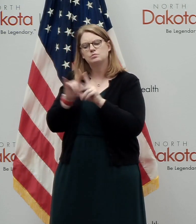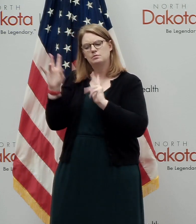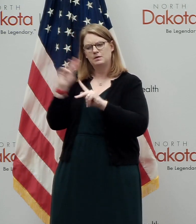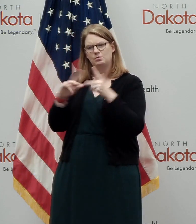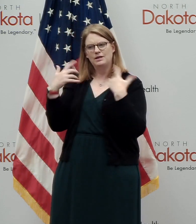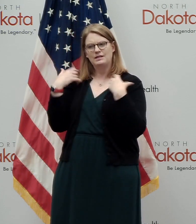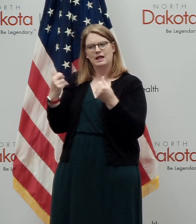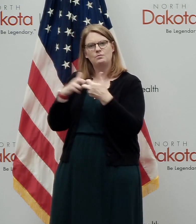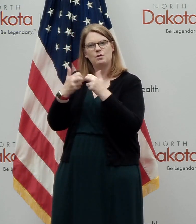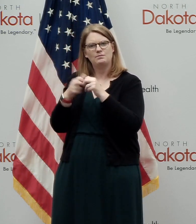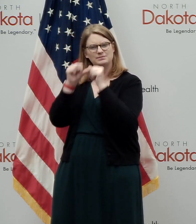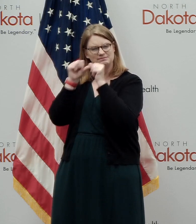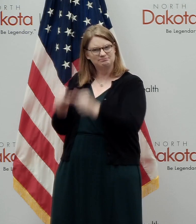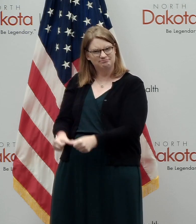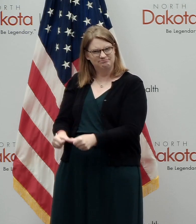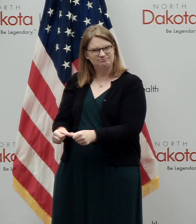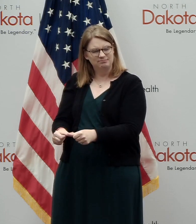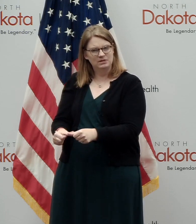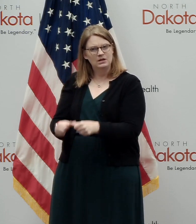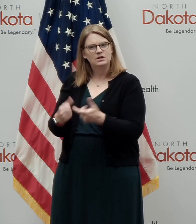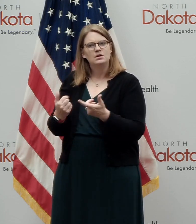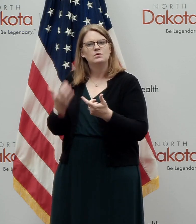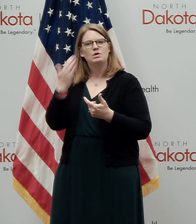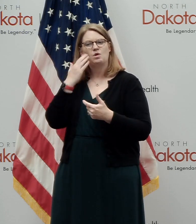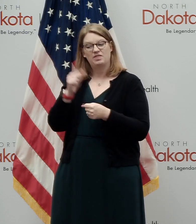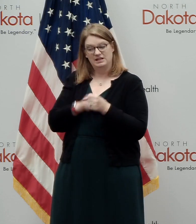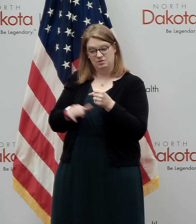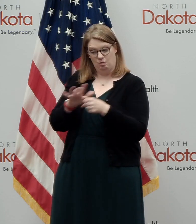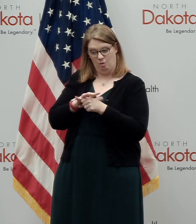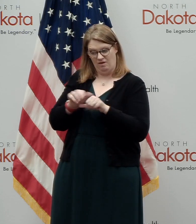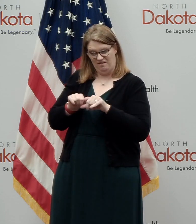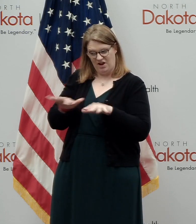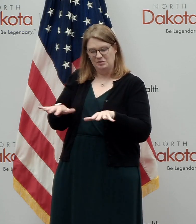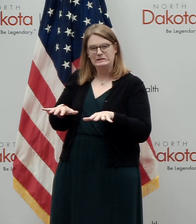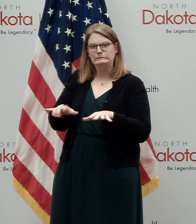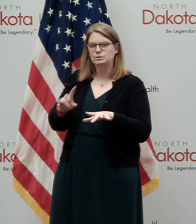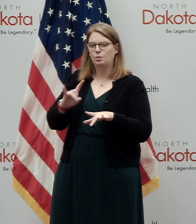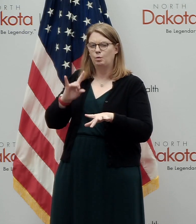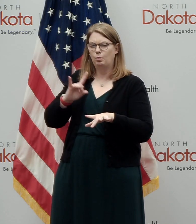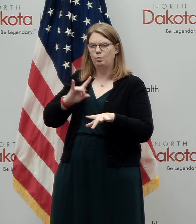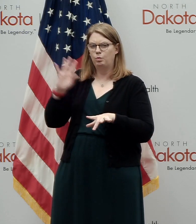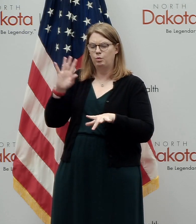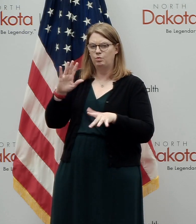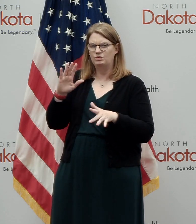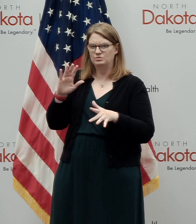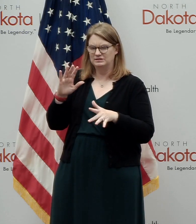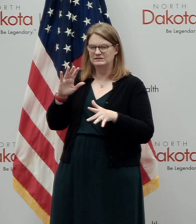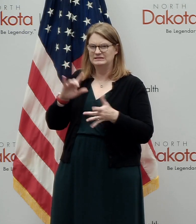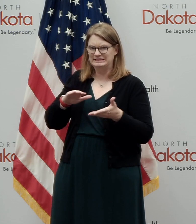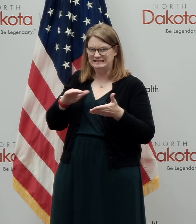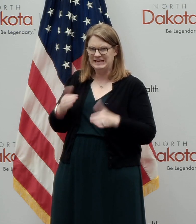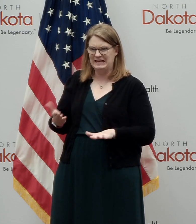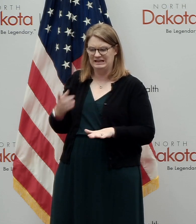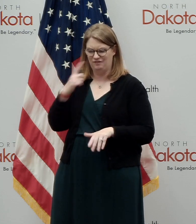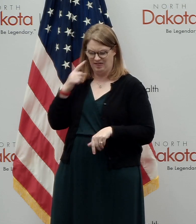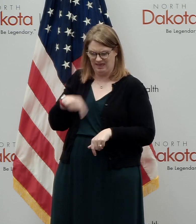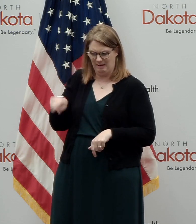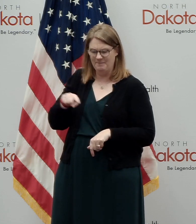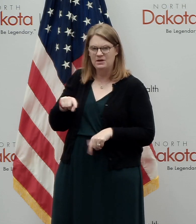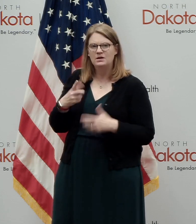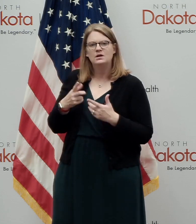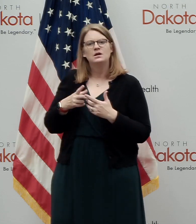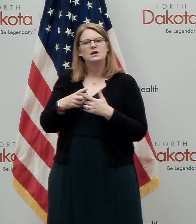health conditions where we know that this coronavirus can be particularly deadly. And with our vulnerable